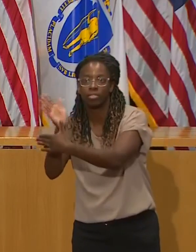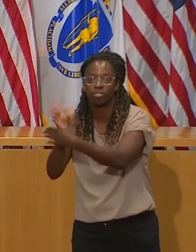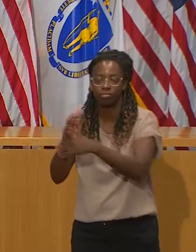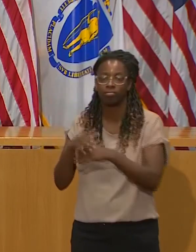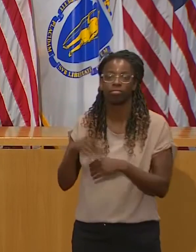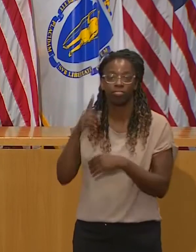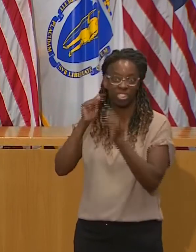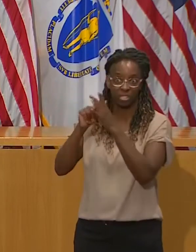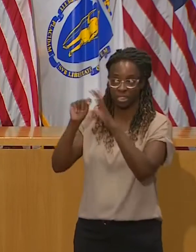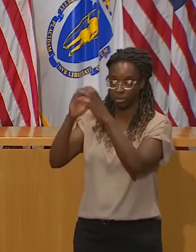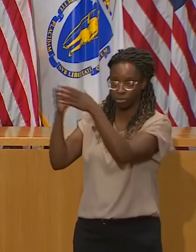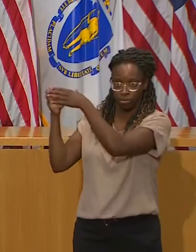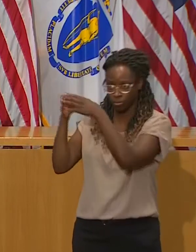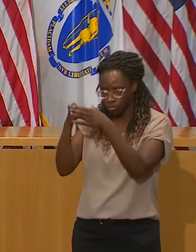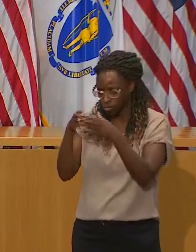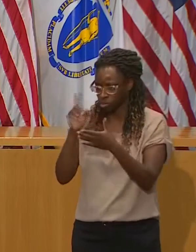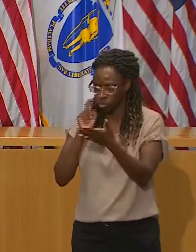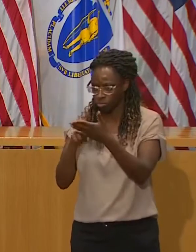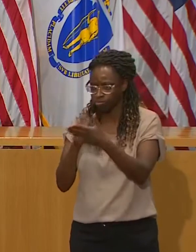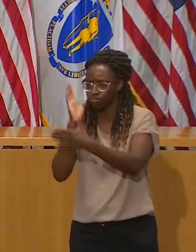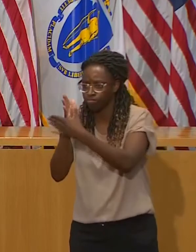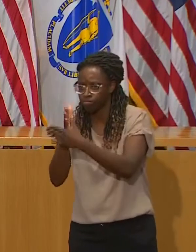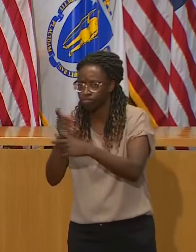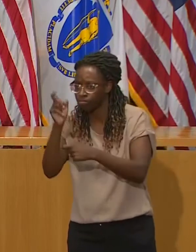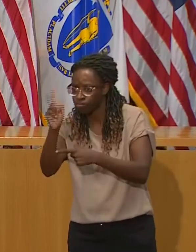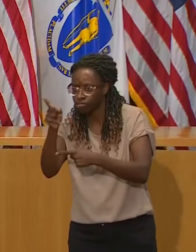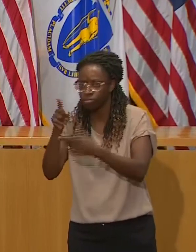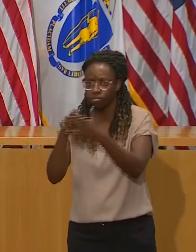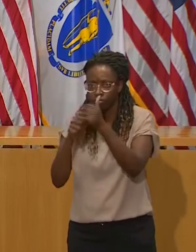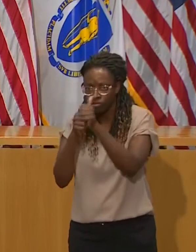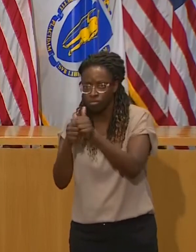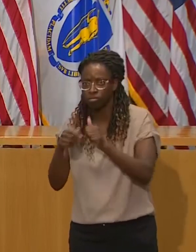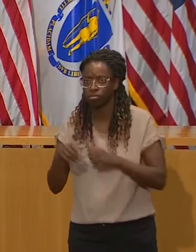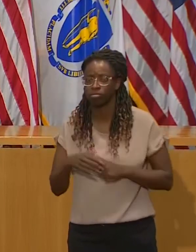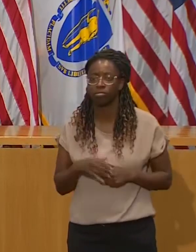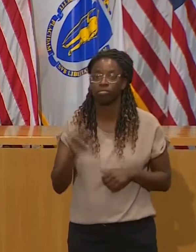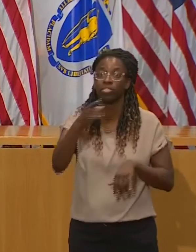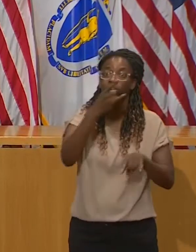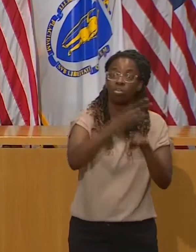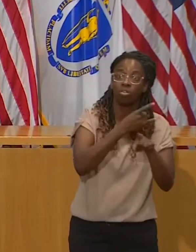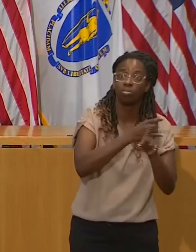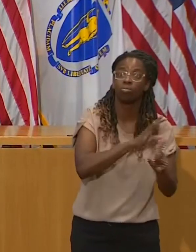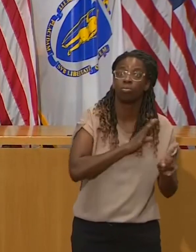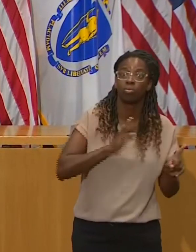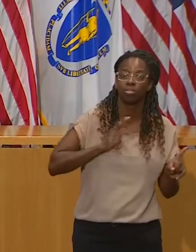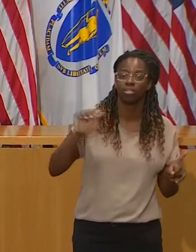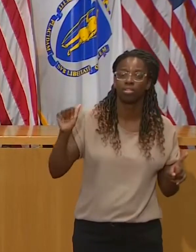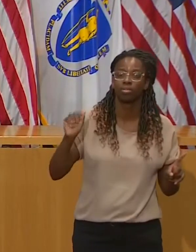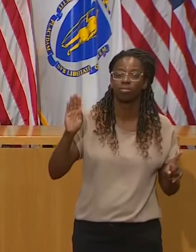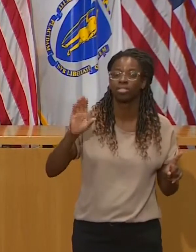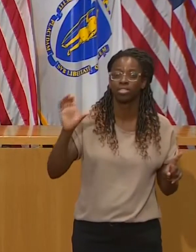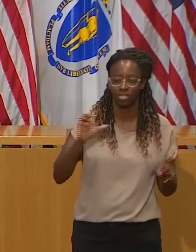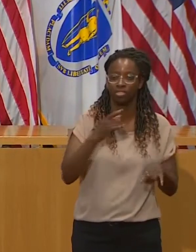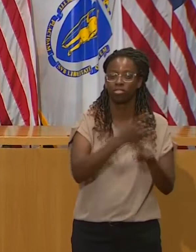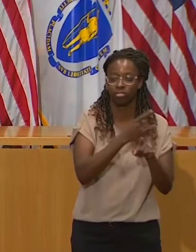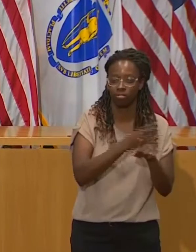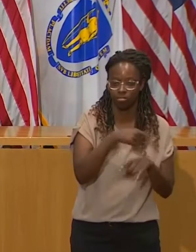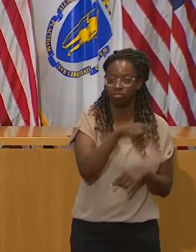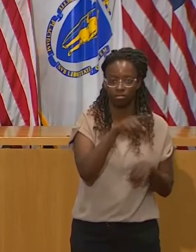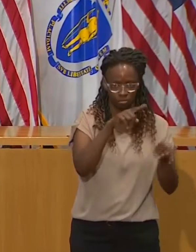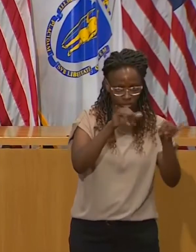especially around restaurants and pseudo nightclubs and places like that, is probably going to spend a lot more time in social clubs